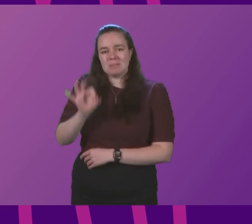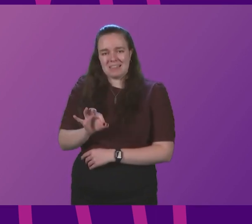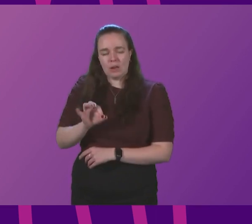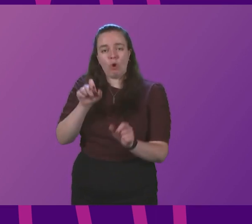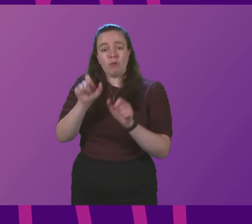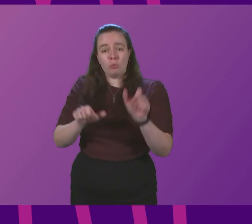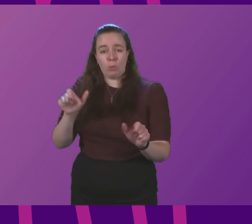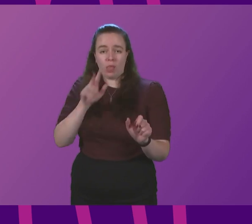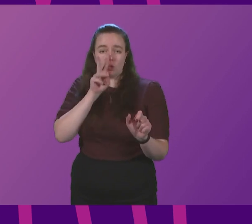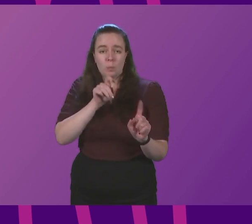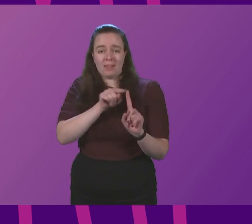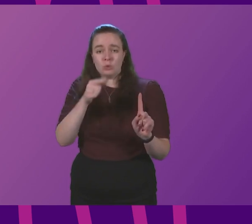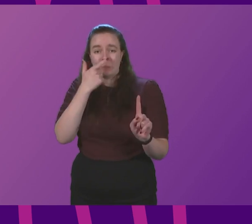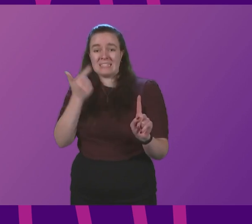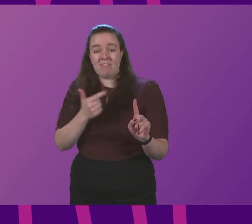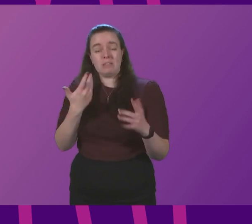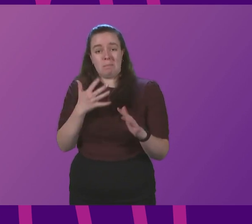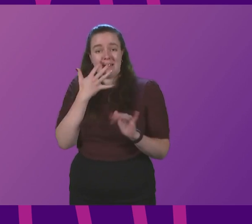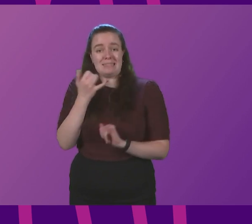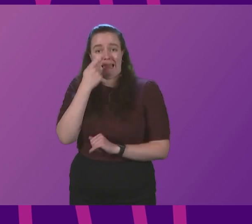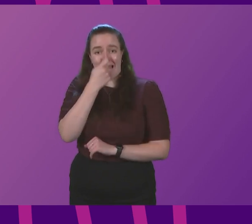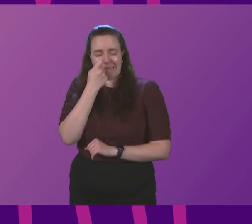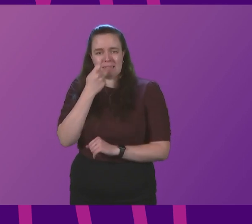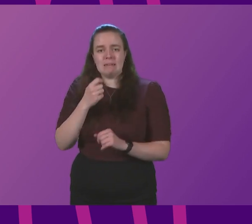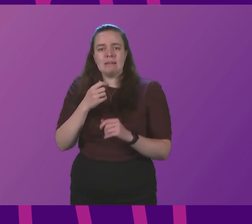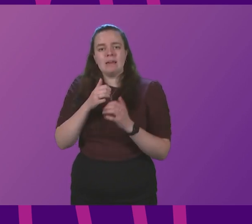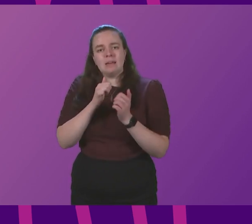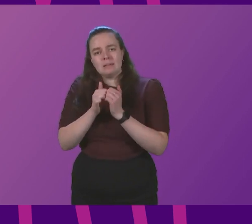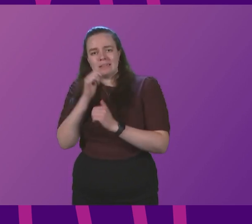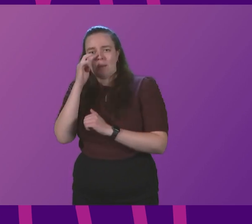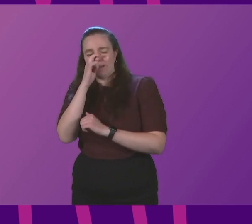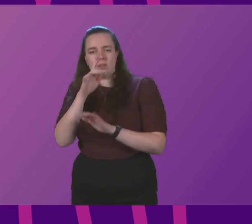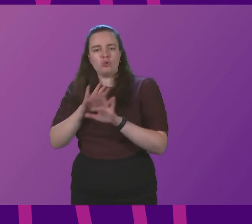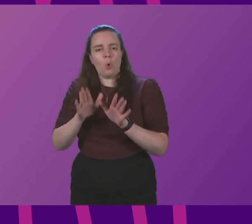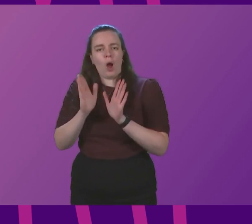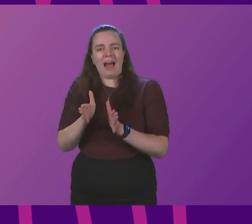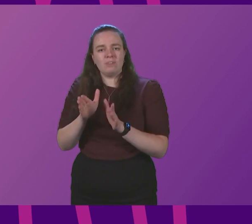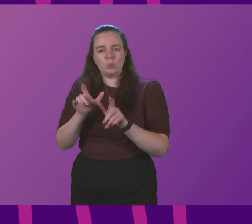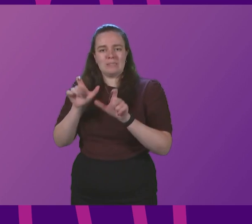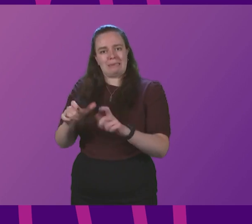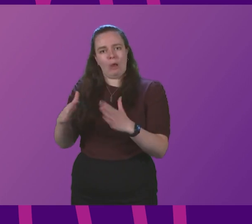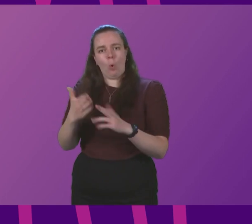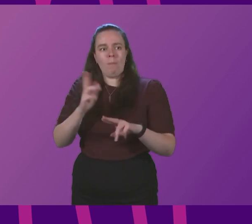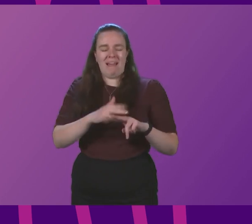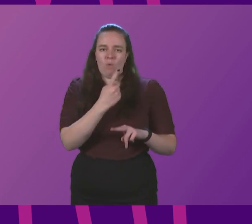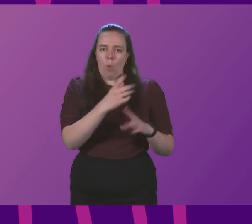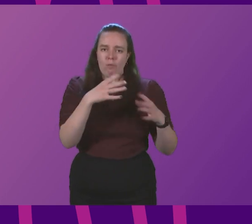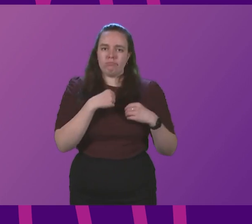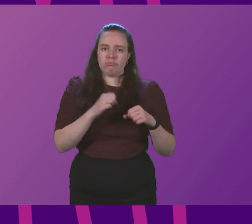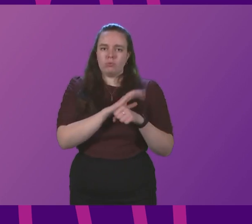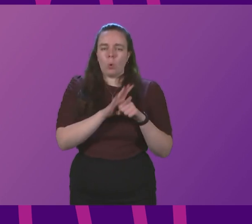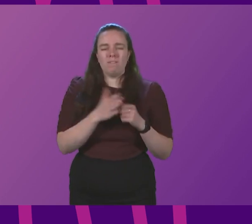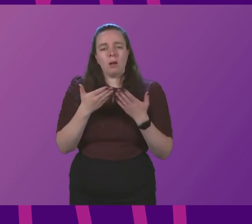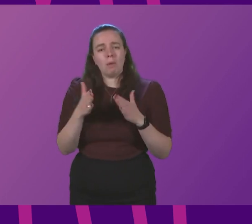to 17 year olds, were tested. Siblings are not being required to isolate where one has COVID. Public health no longer